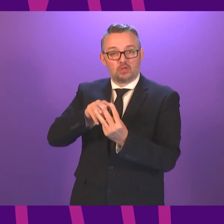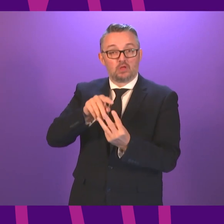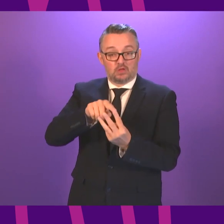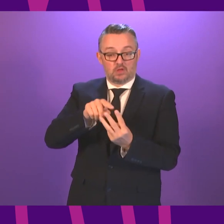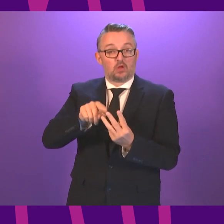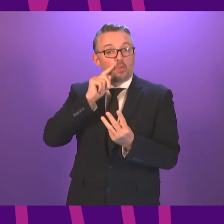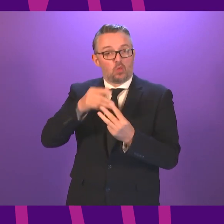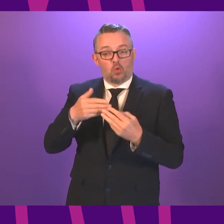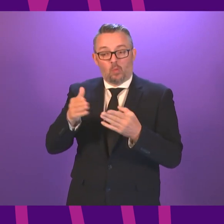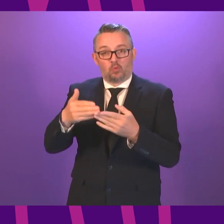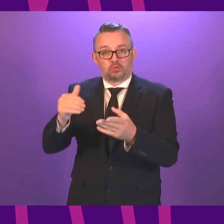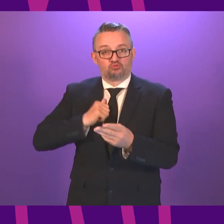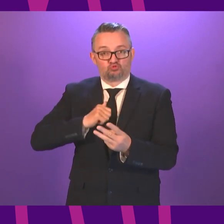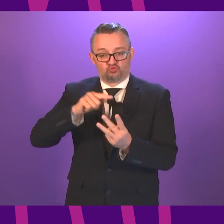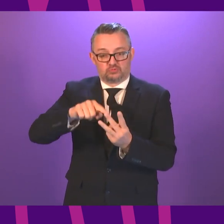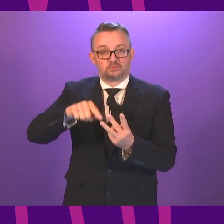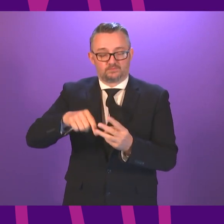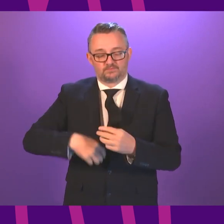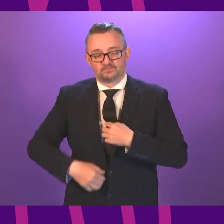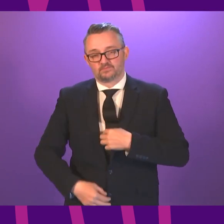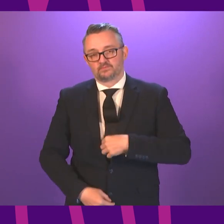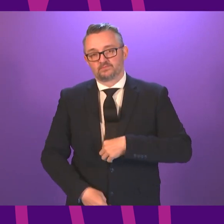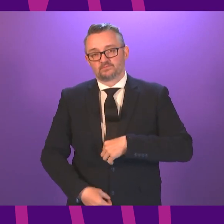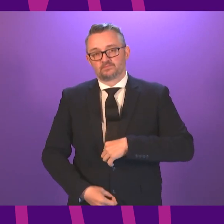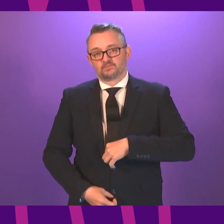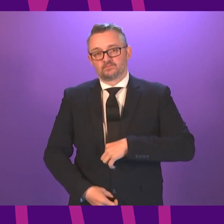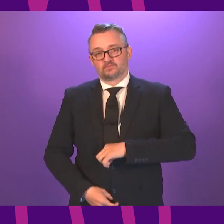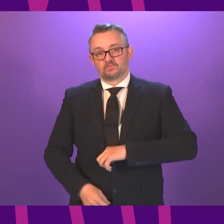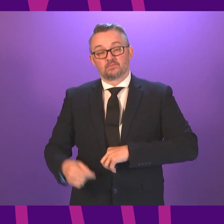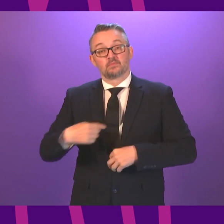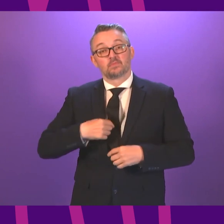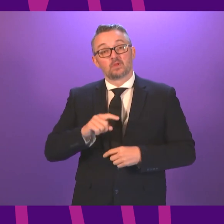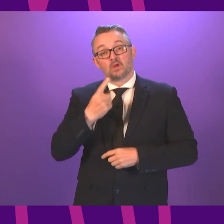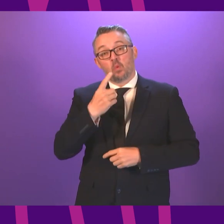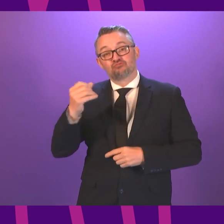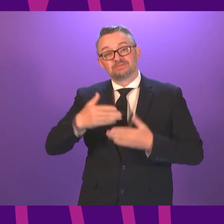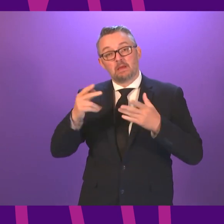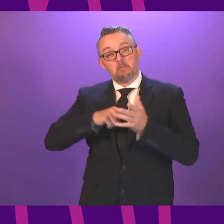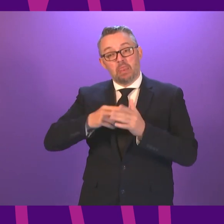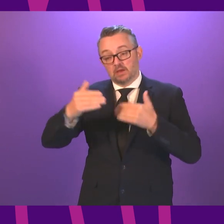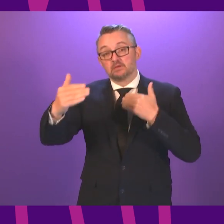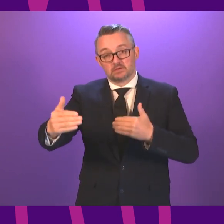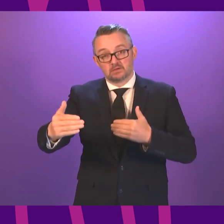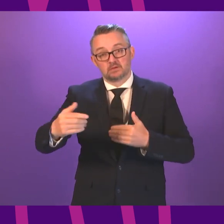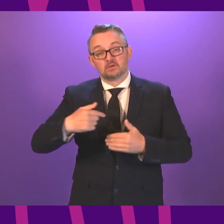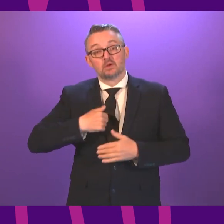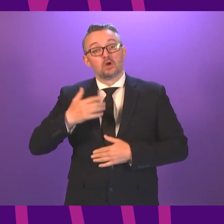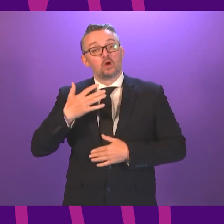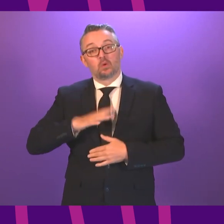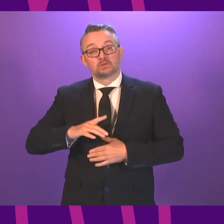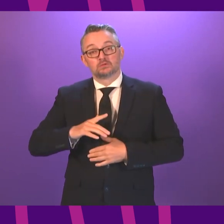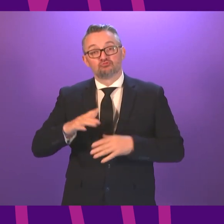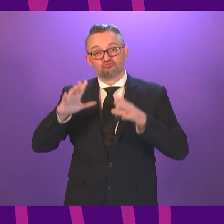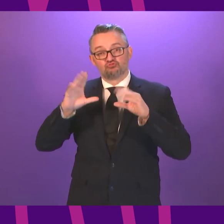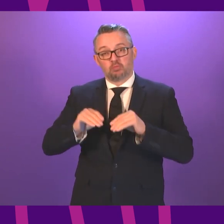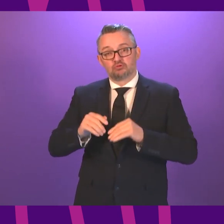over the next few weeks. As part of our 100-day plan, we are also taking steps to permanently end charges